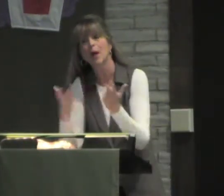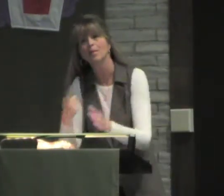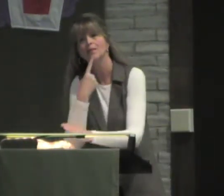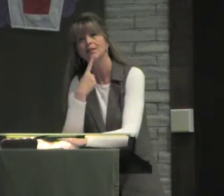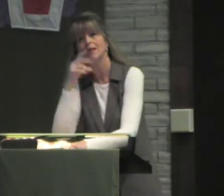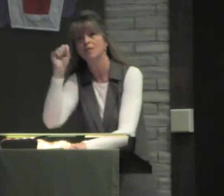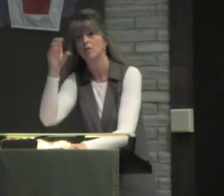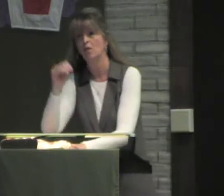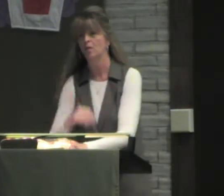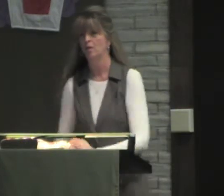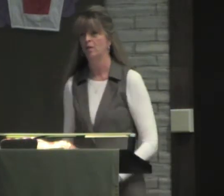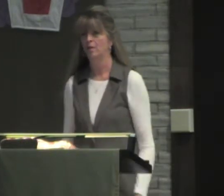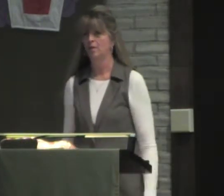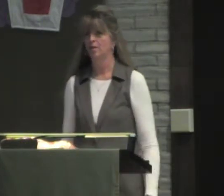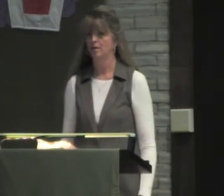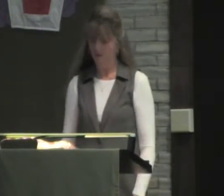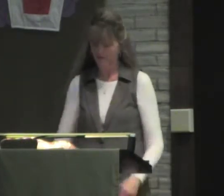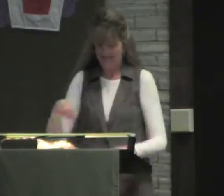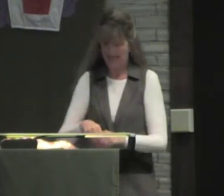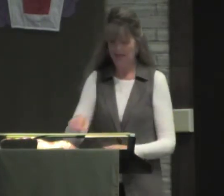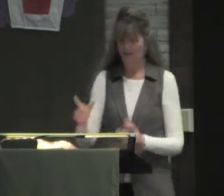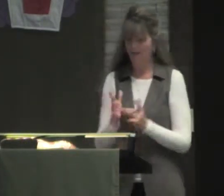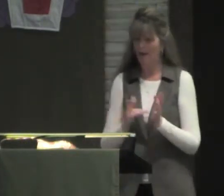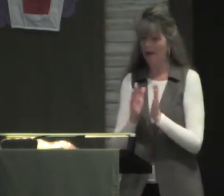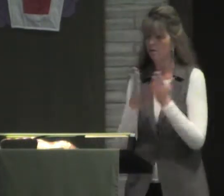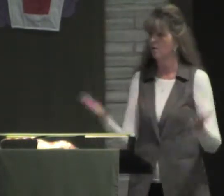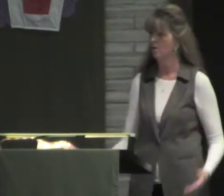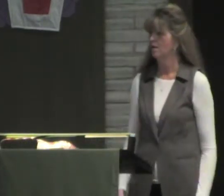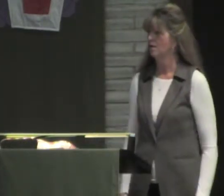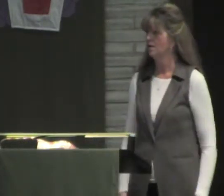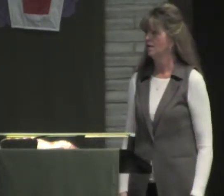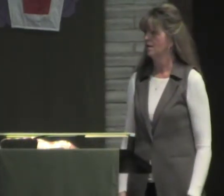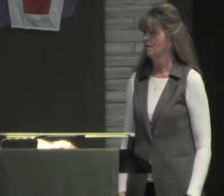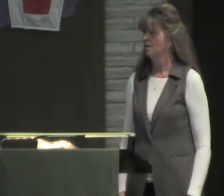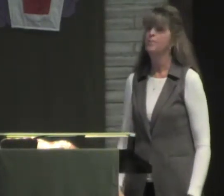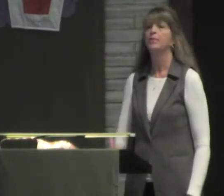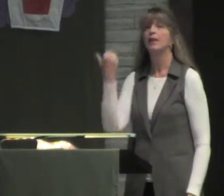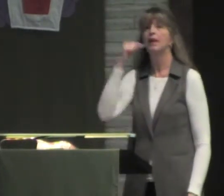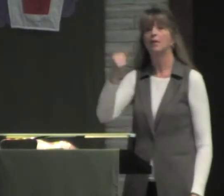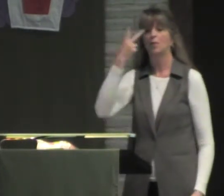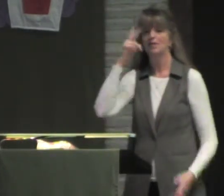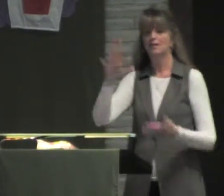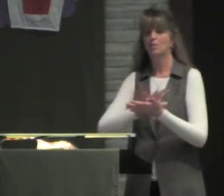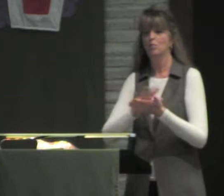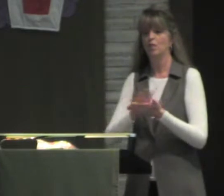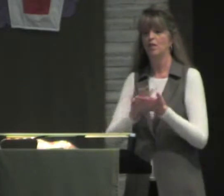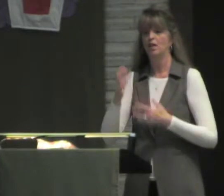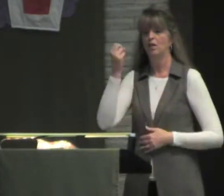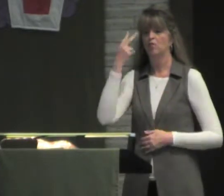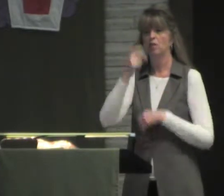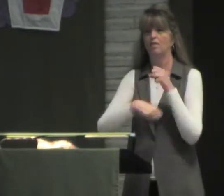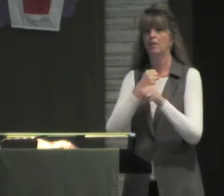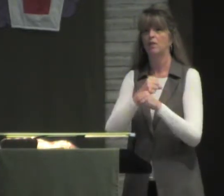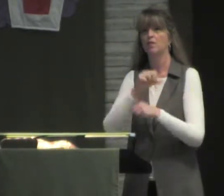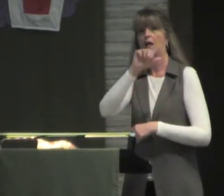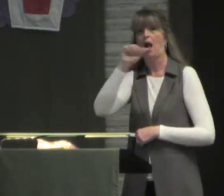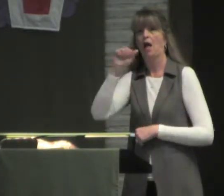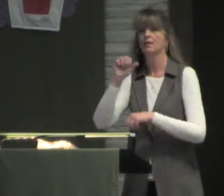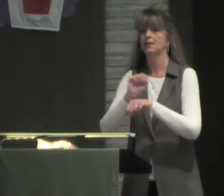to show that slavery was acceptable, because the Bible said so. If any of you